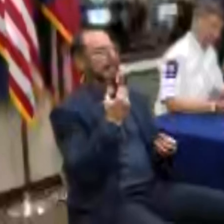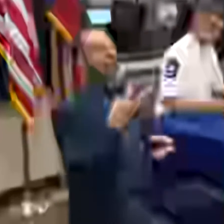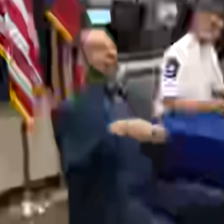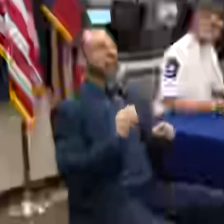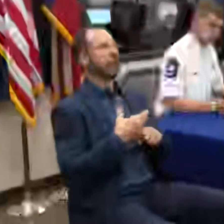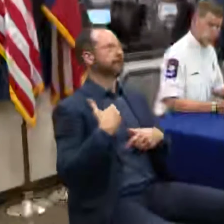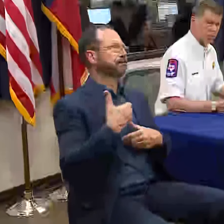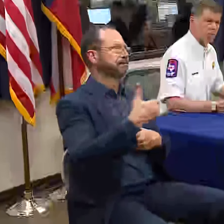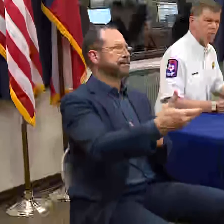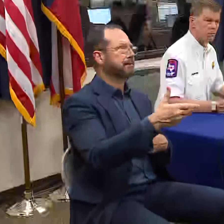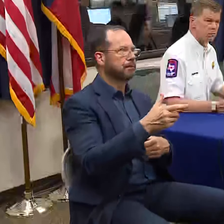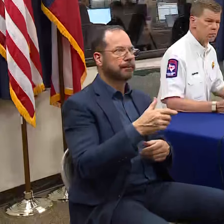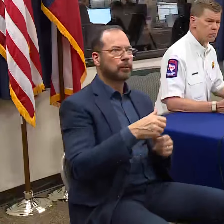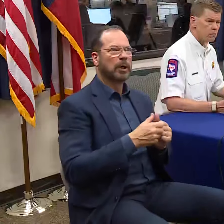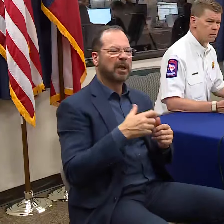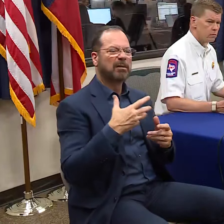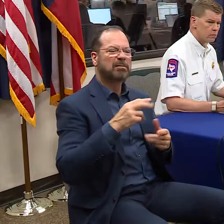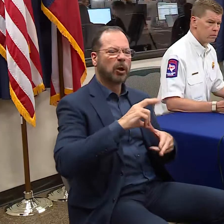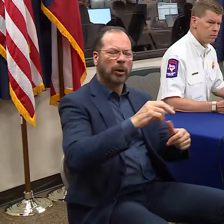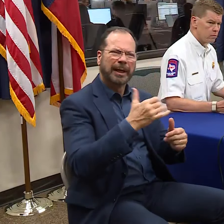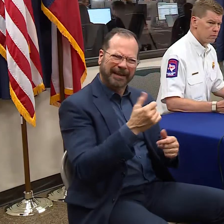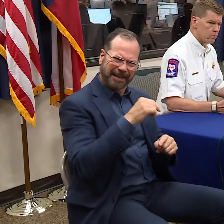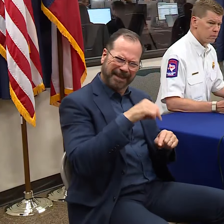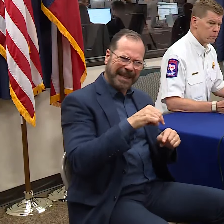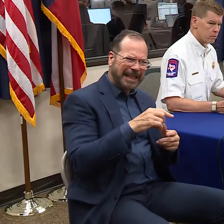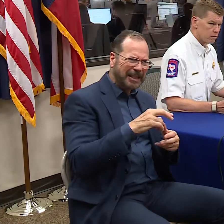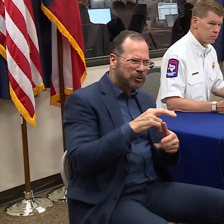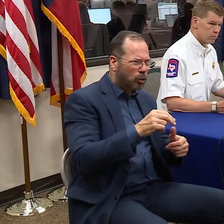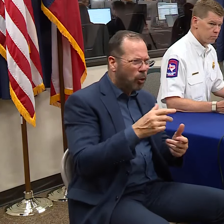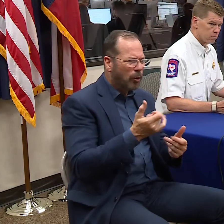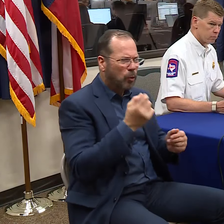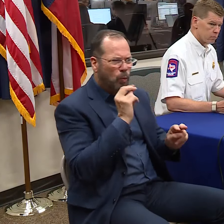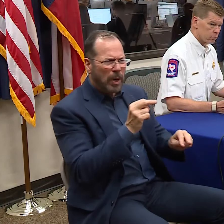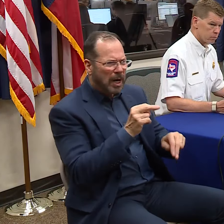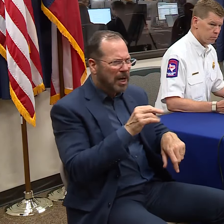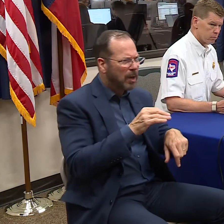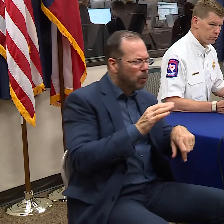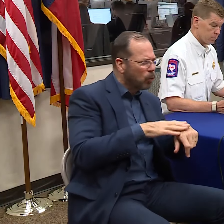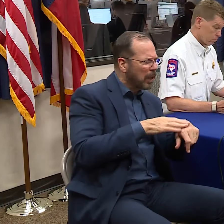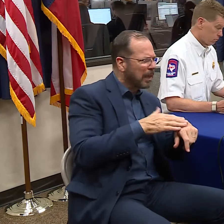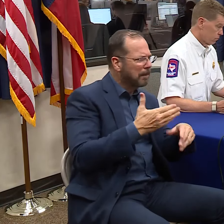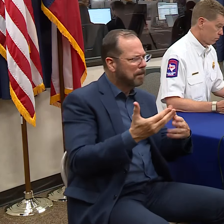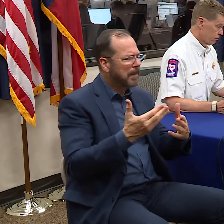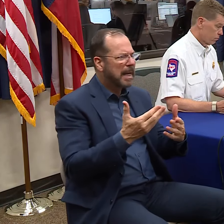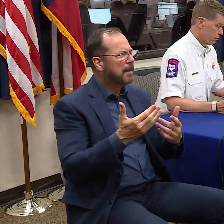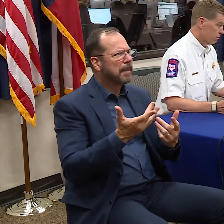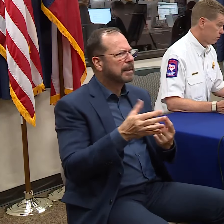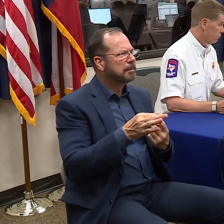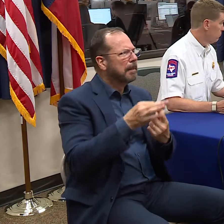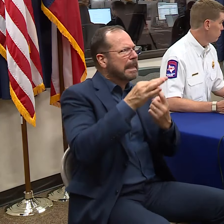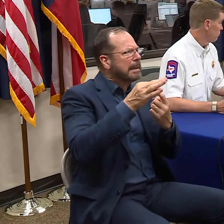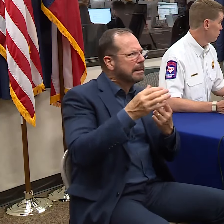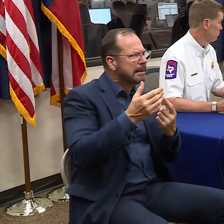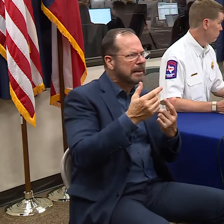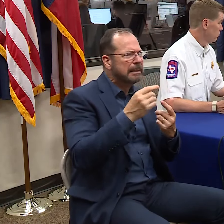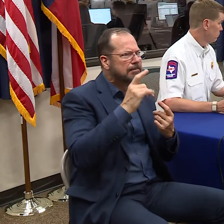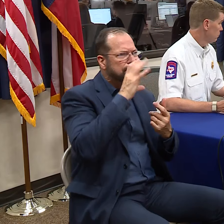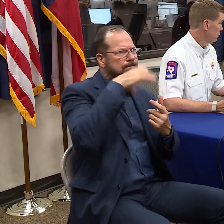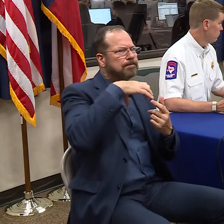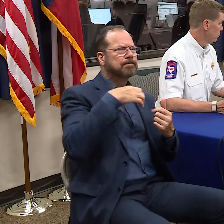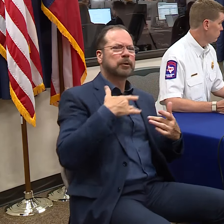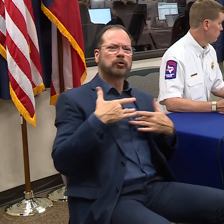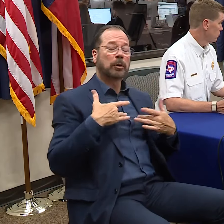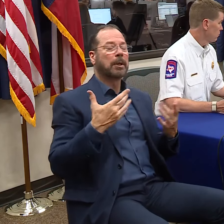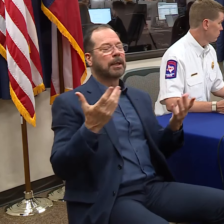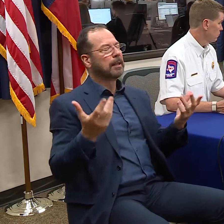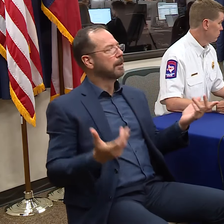You know, the goal, is there anything about this storm, though, that you are keeping an eye on or that might be a particular concern? You